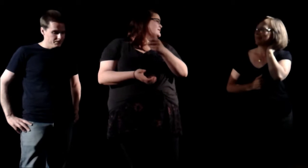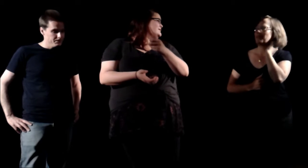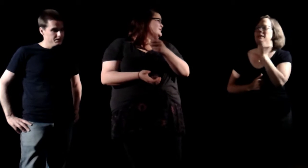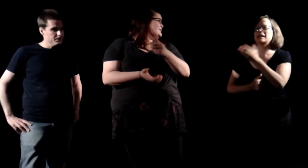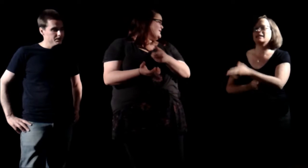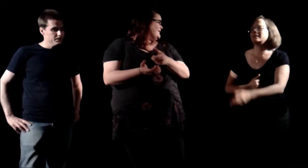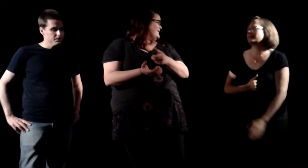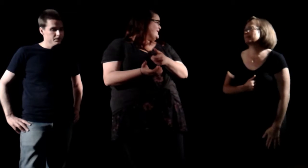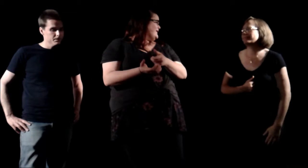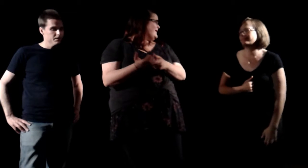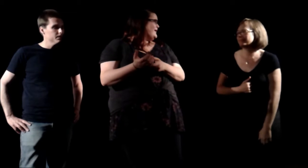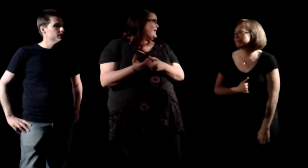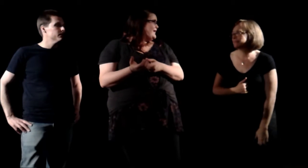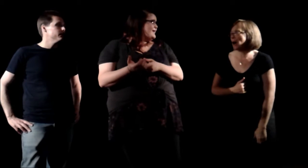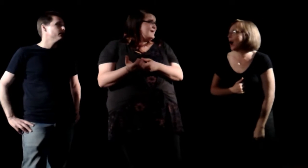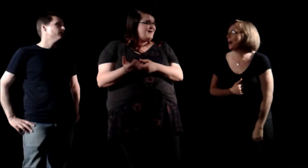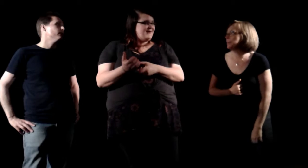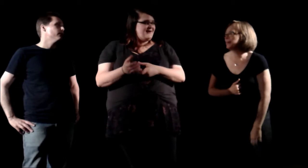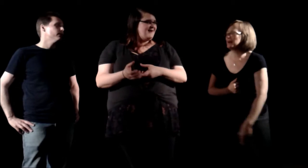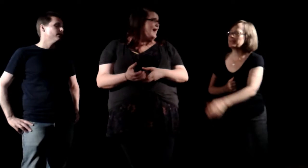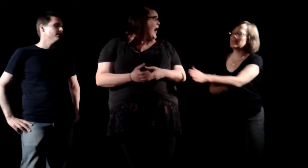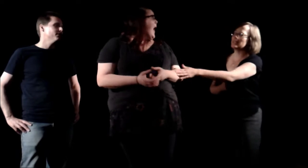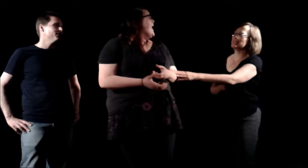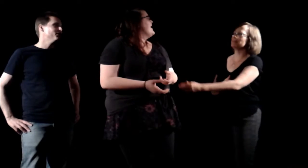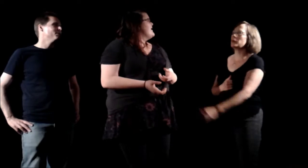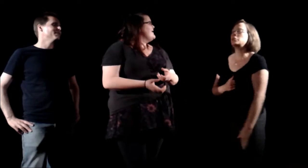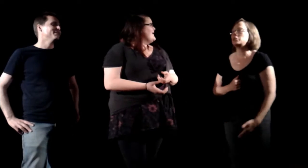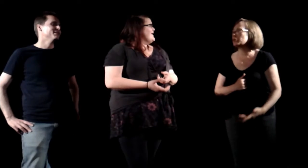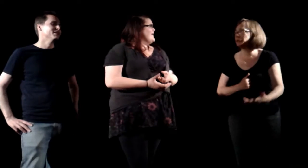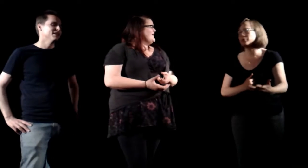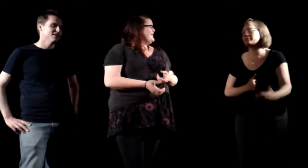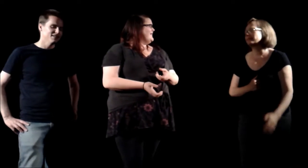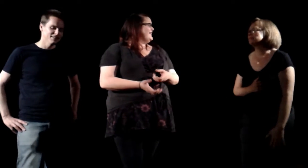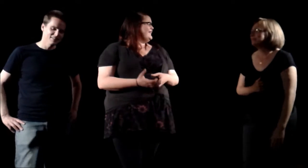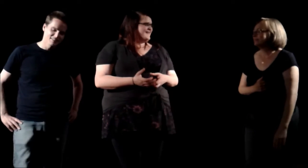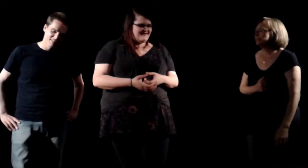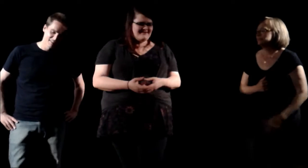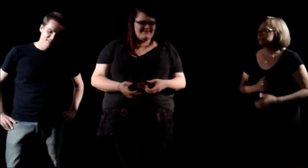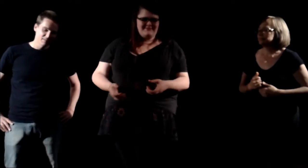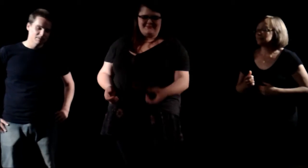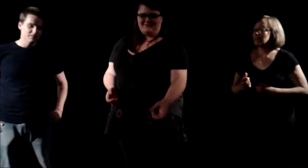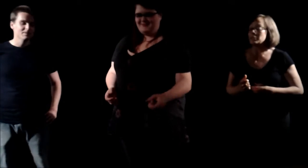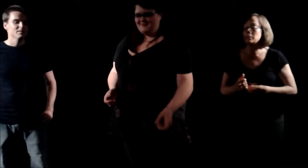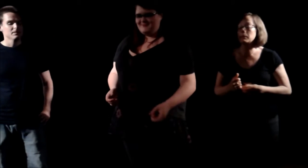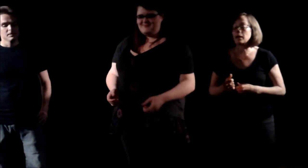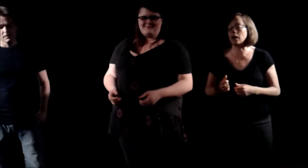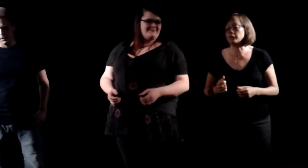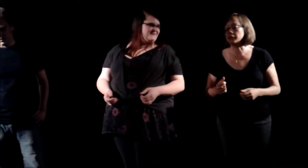I'm kidding. Bob? I'm kidding. What'd you do? I just need my coffee.